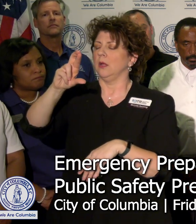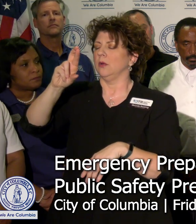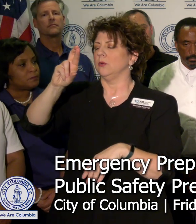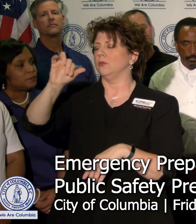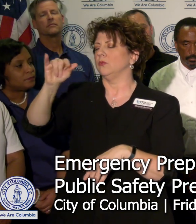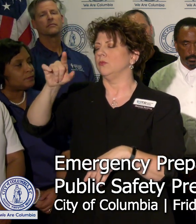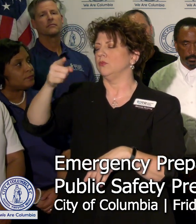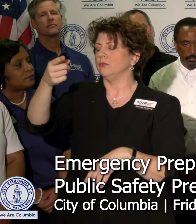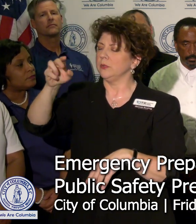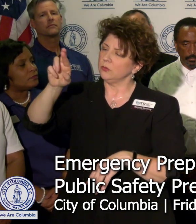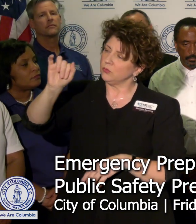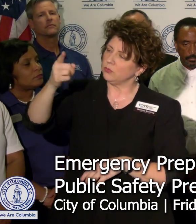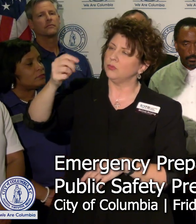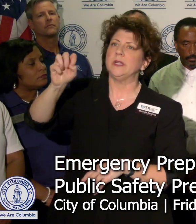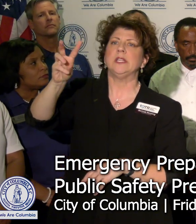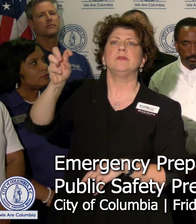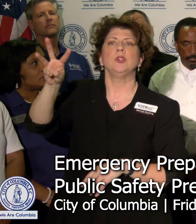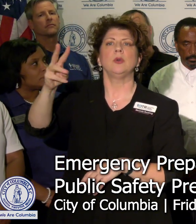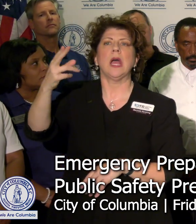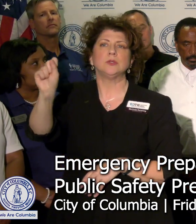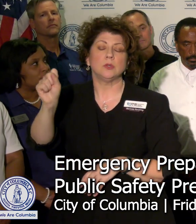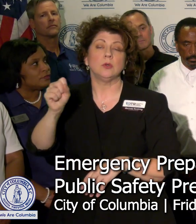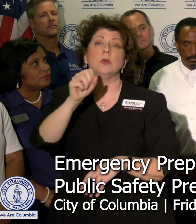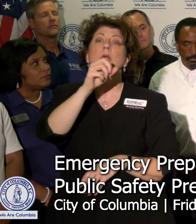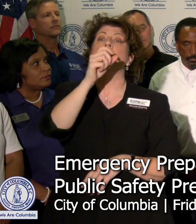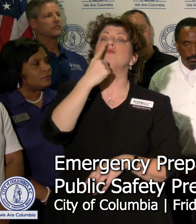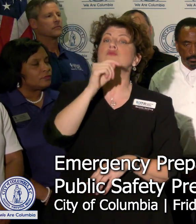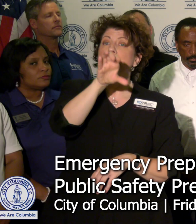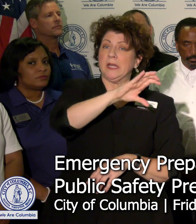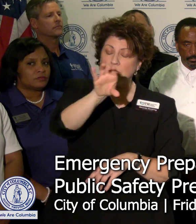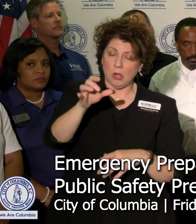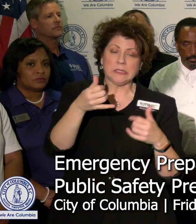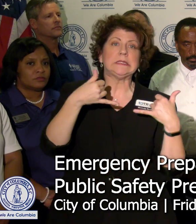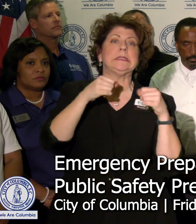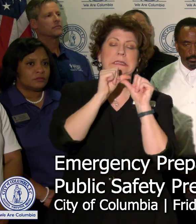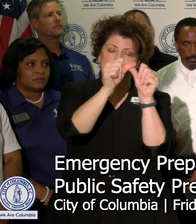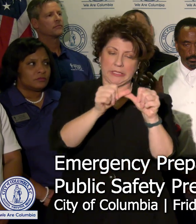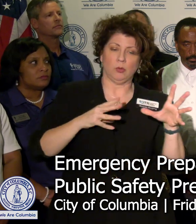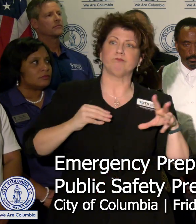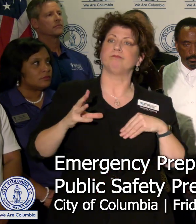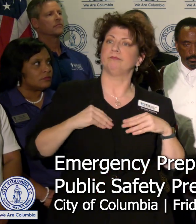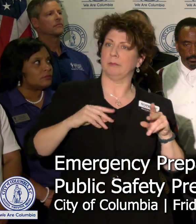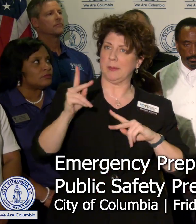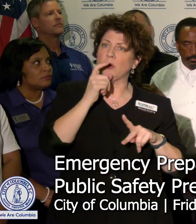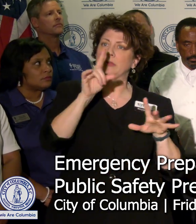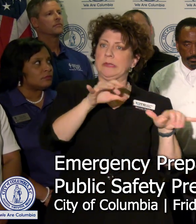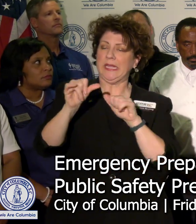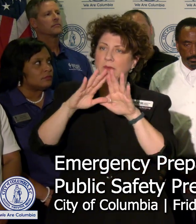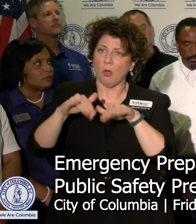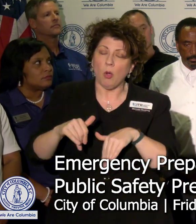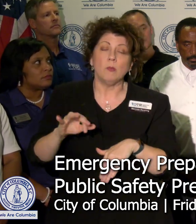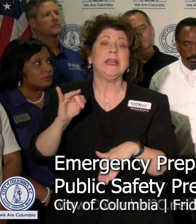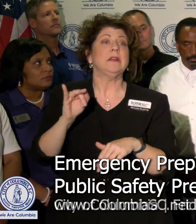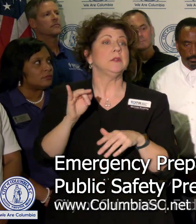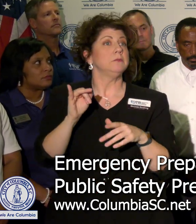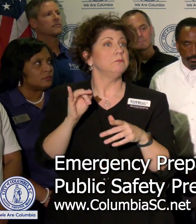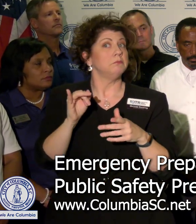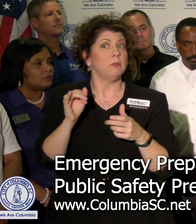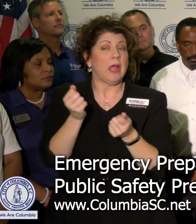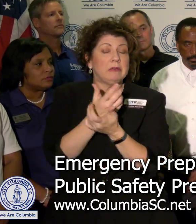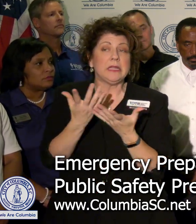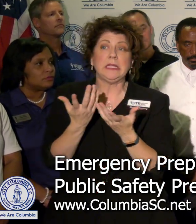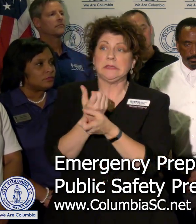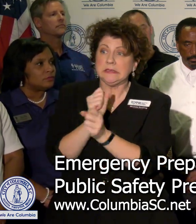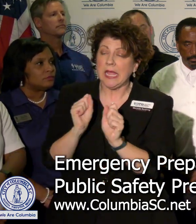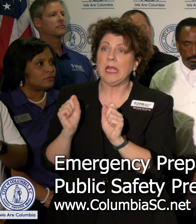We will continue, the Red Cross will continue to accept evacuees as long as conditions are safe and that they're able to safely get